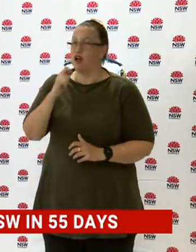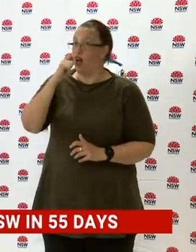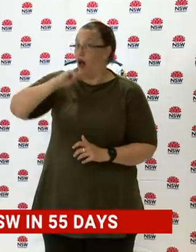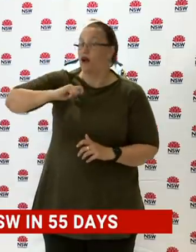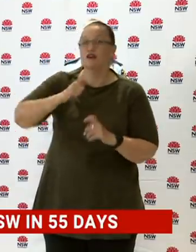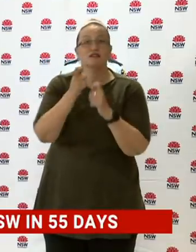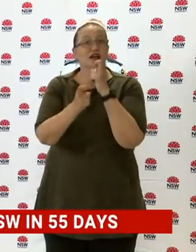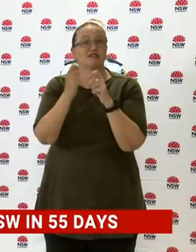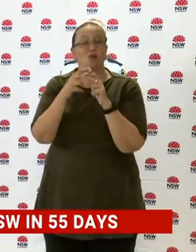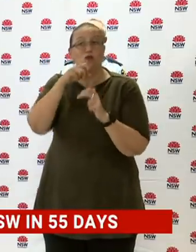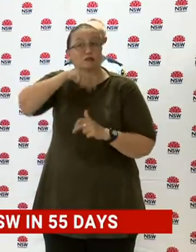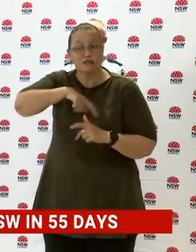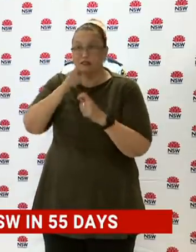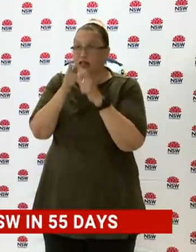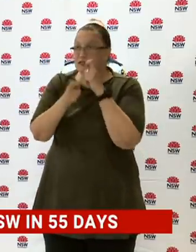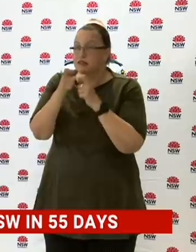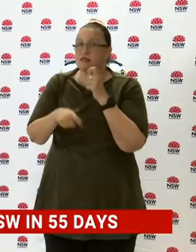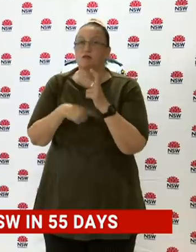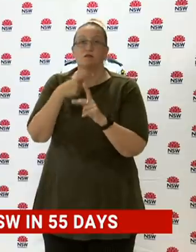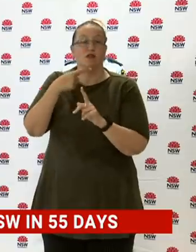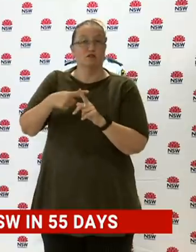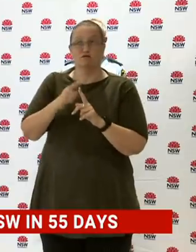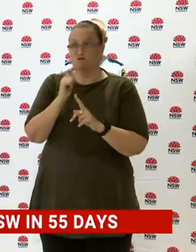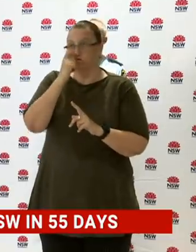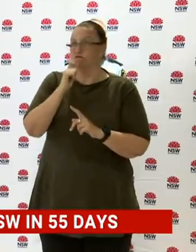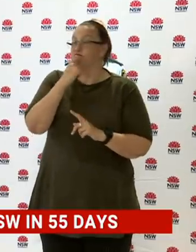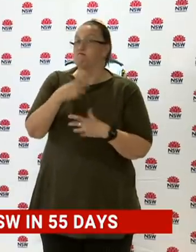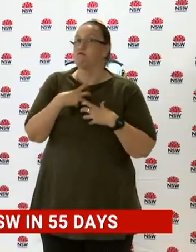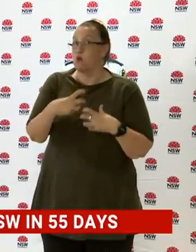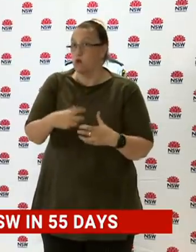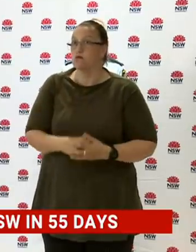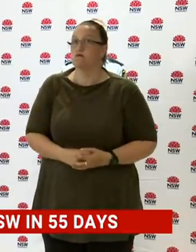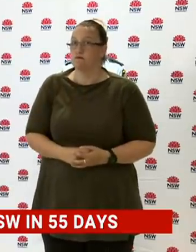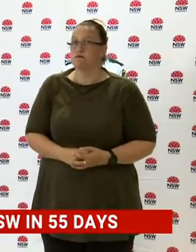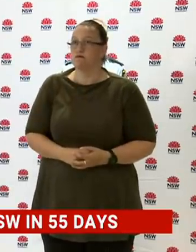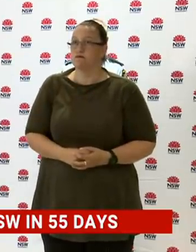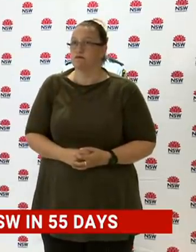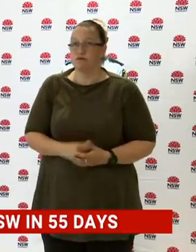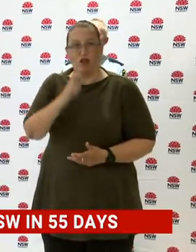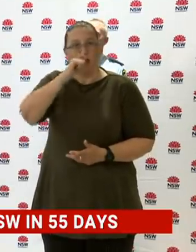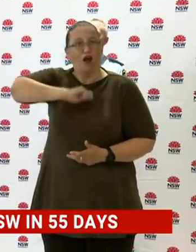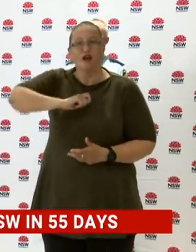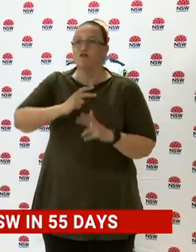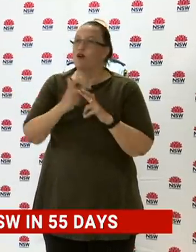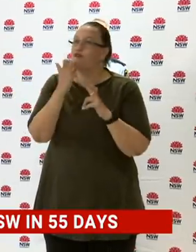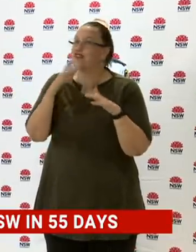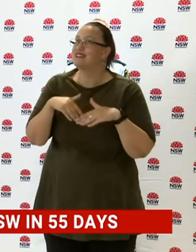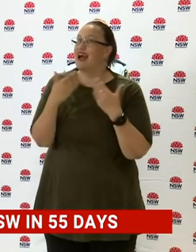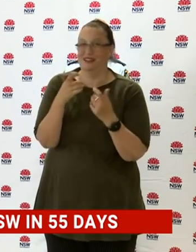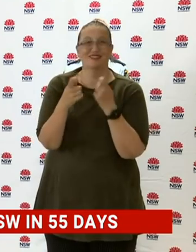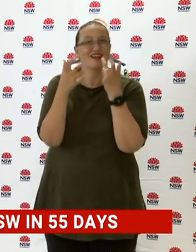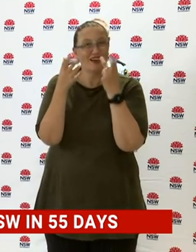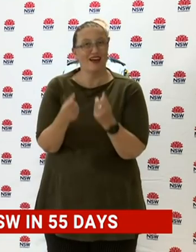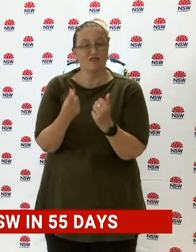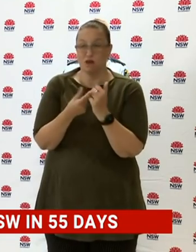of course, is an appropriate form of testing on a daily basis, but sometimes